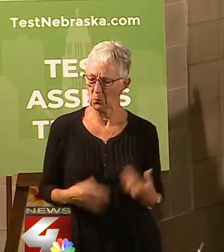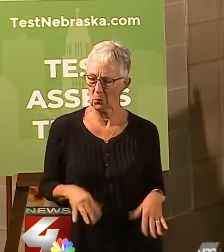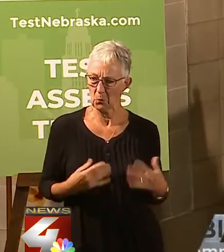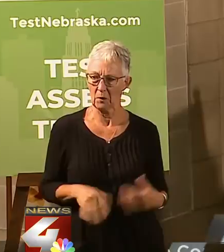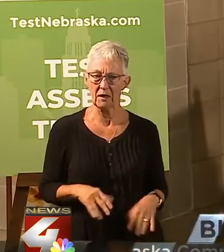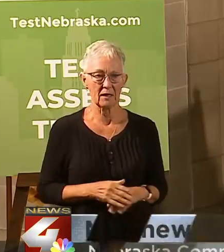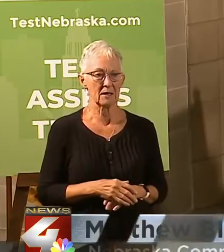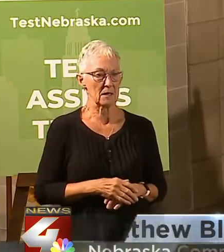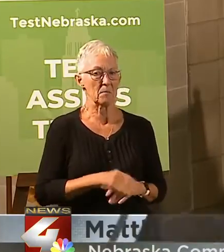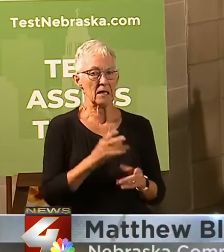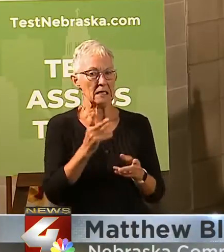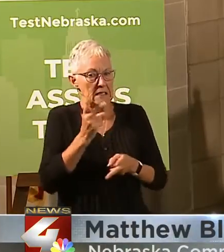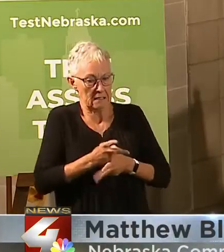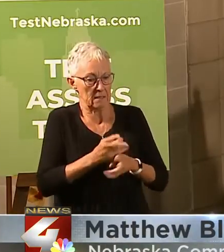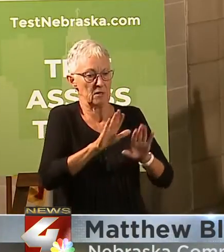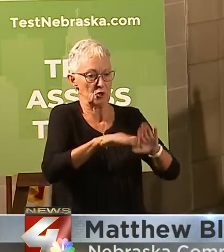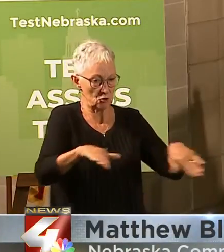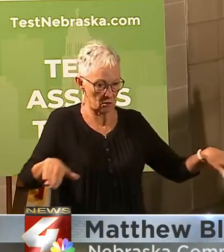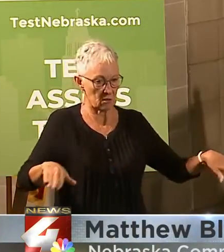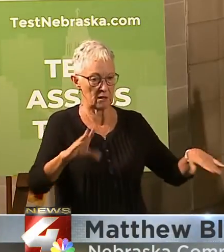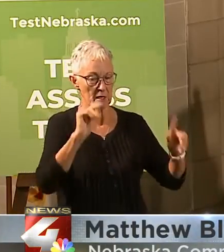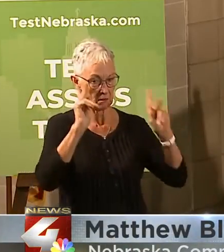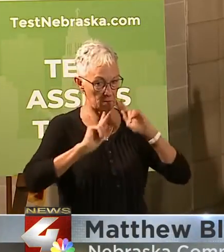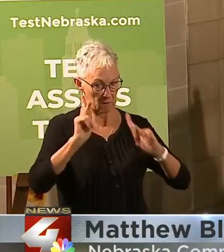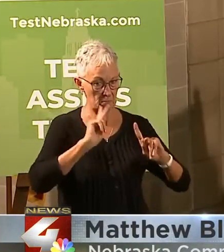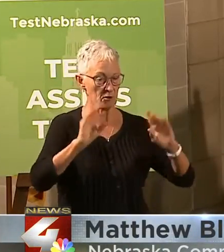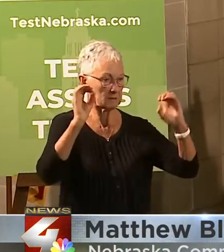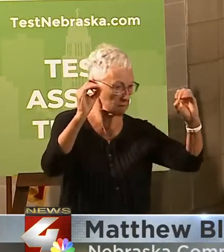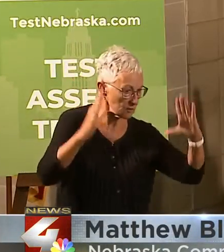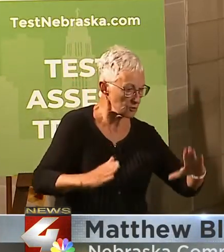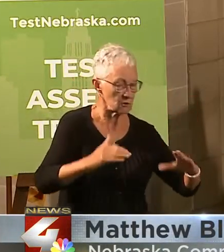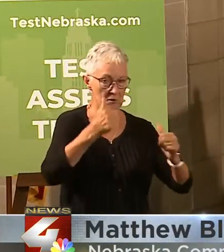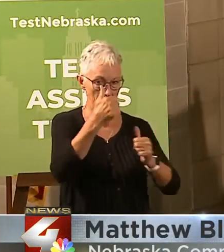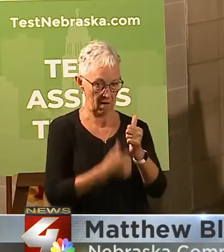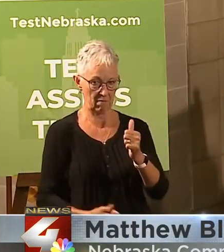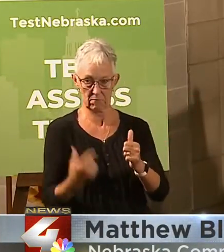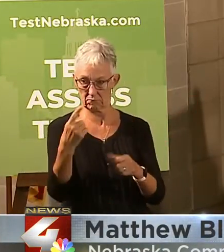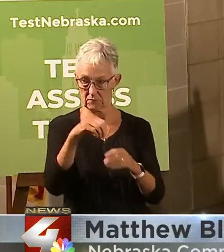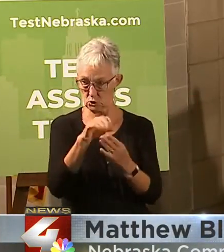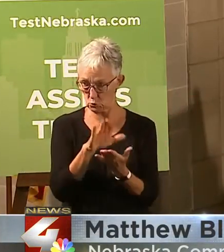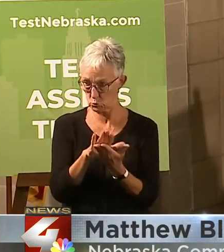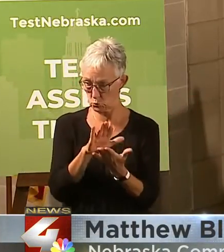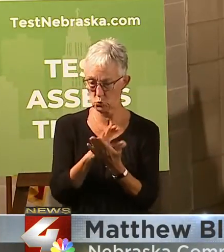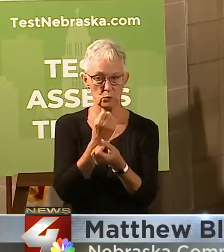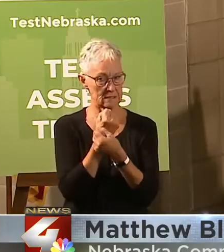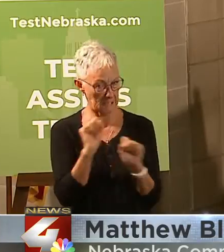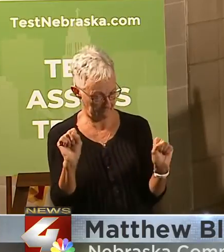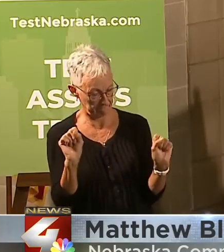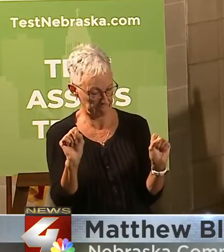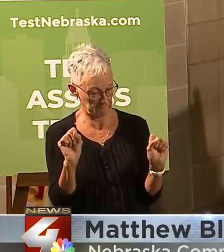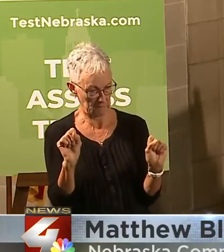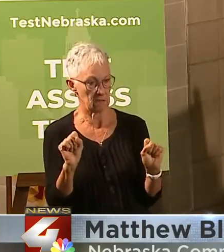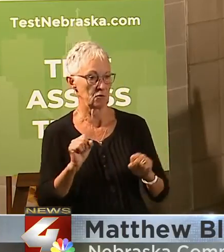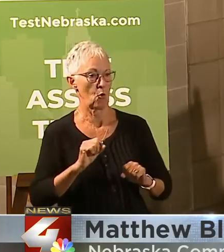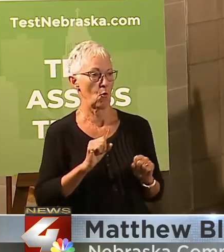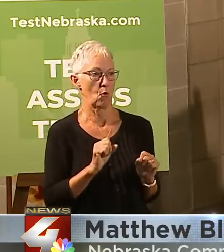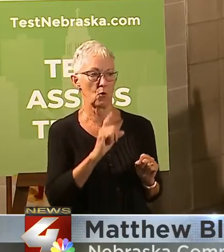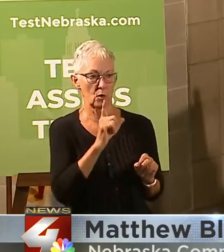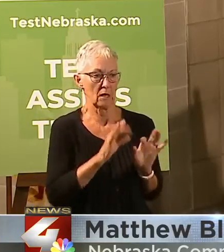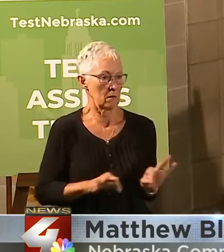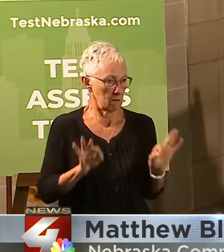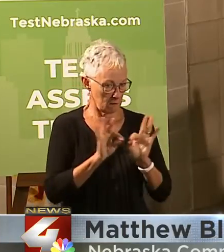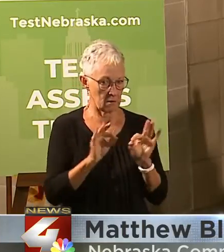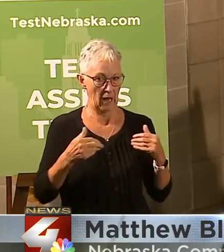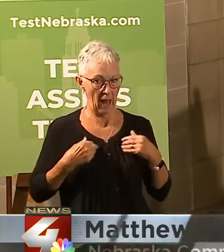primary point of focus of all the different plans, as the governor has talked about, the importance of masking, the importance of social distancing